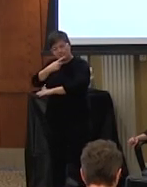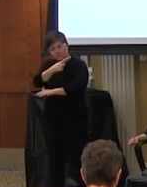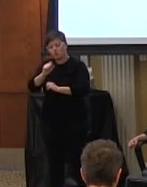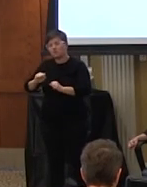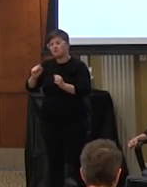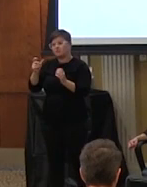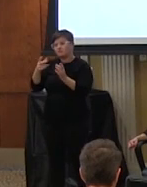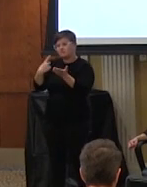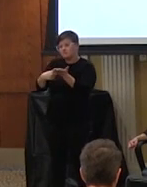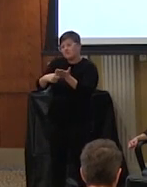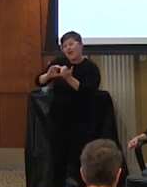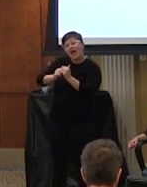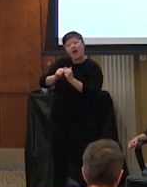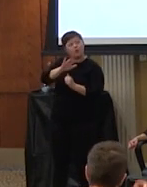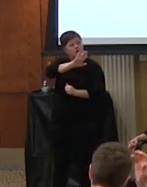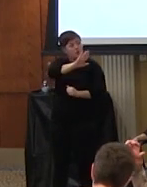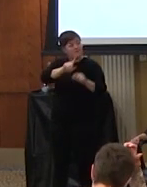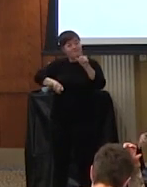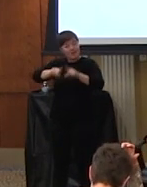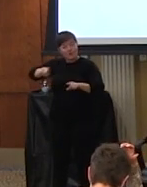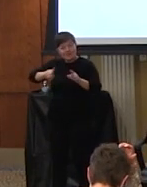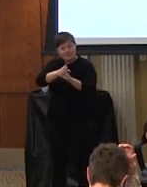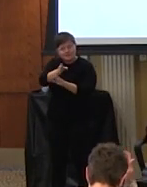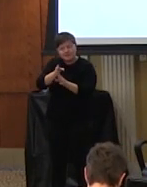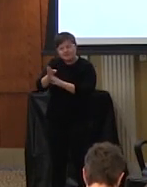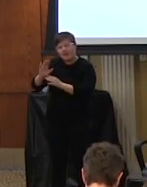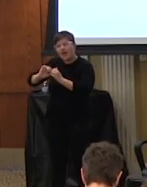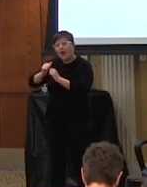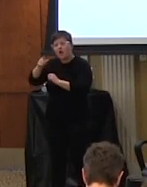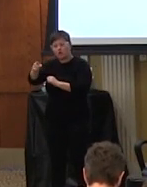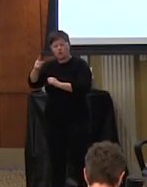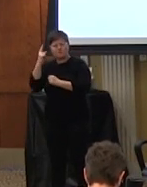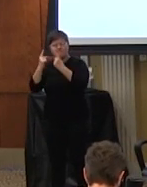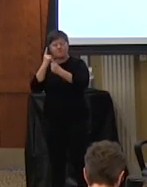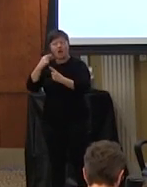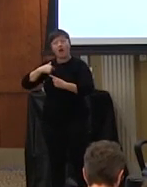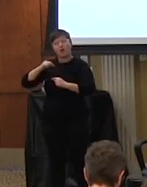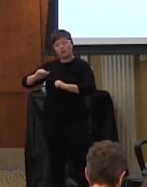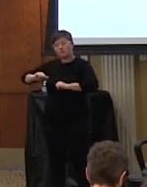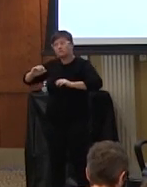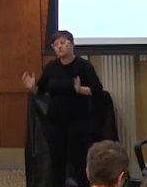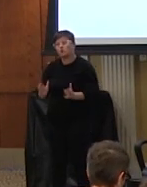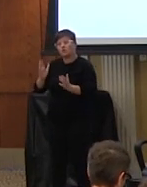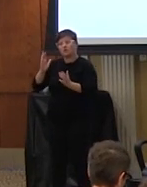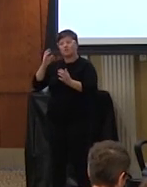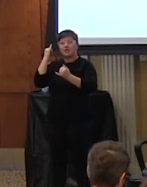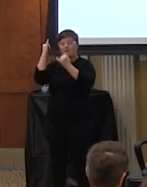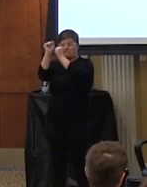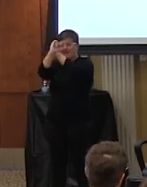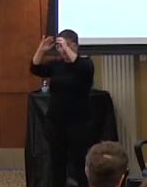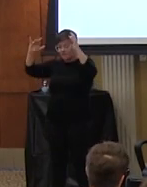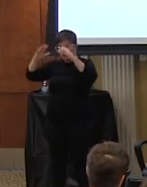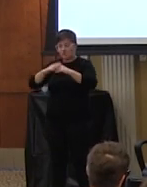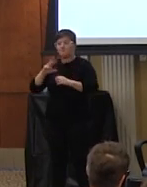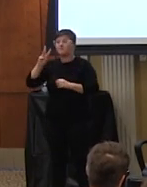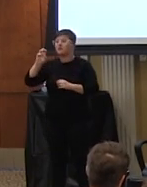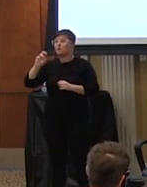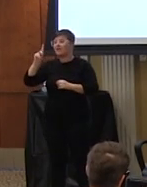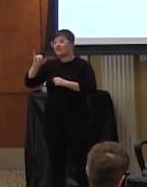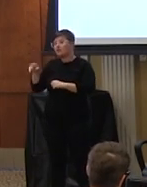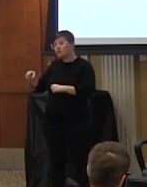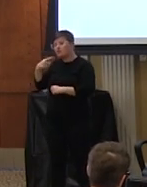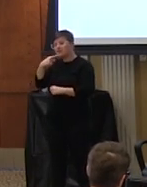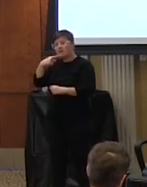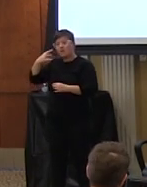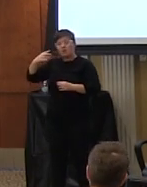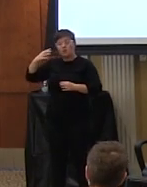how you see in your various disciplines how you can encourage imagination because you know wendy for instance you were saying that the court is